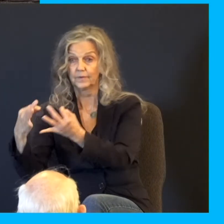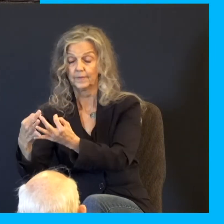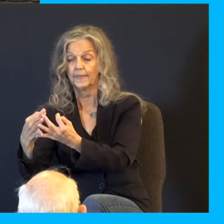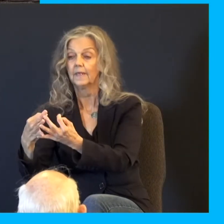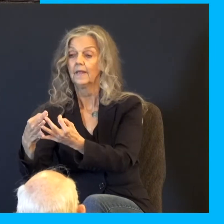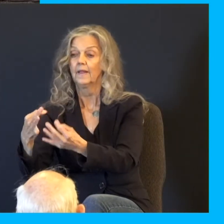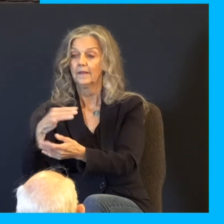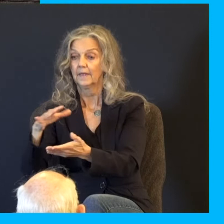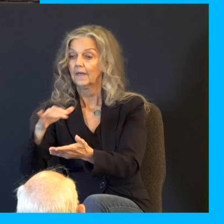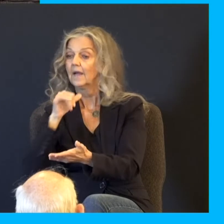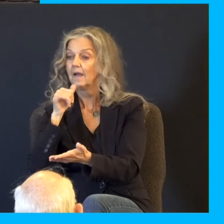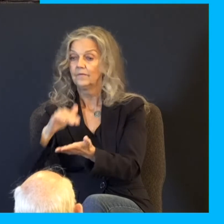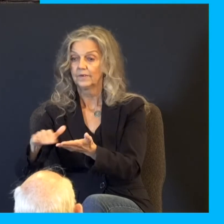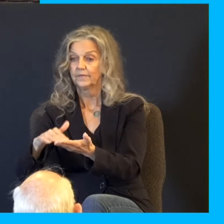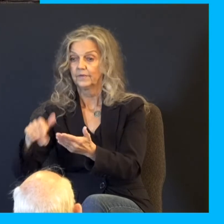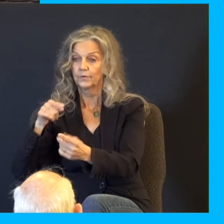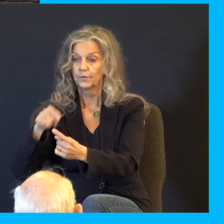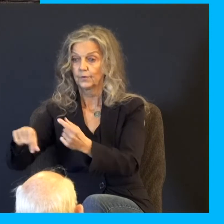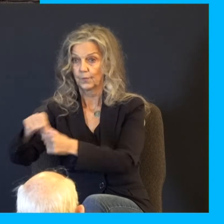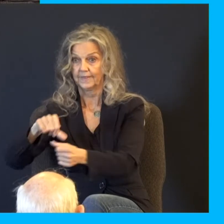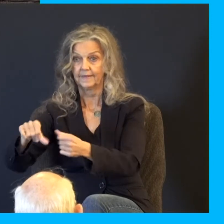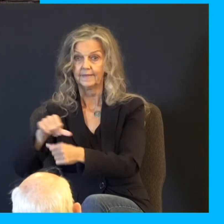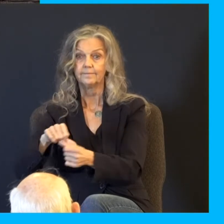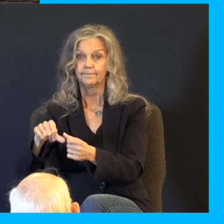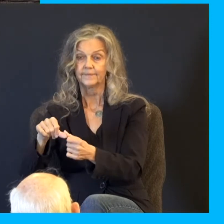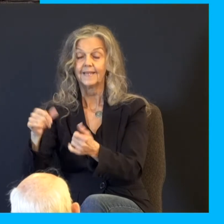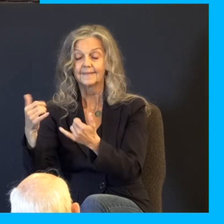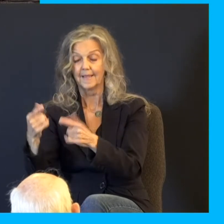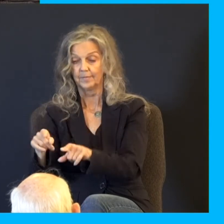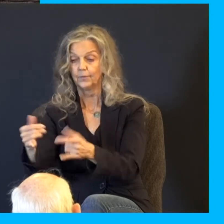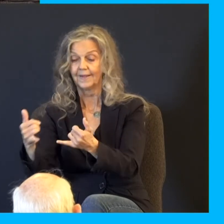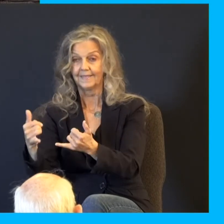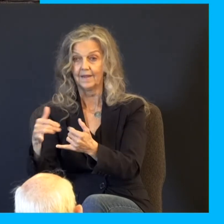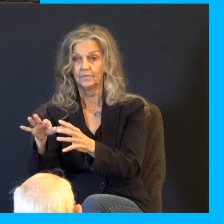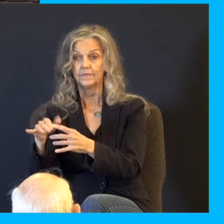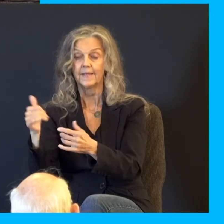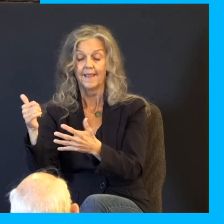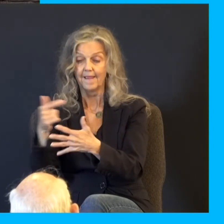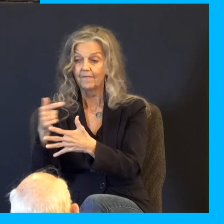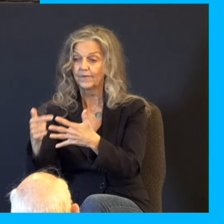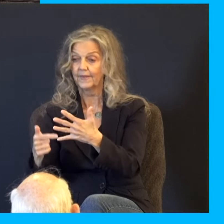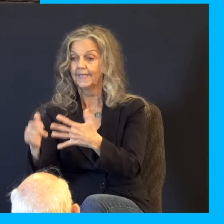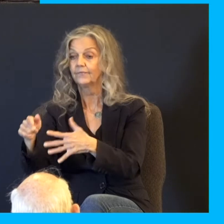towards one another. That's a modern day prayer request. And every single attribute of it fits those 10 brothers of Joseph.